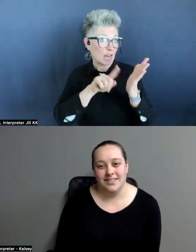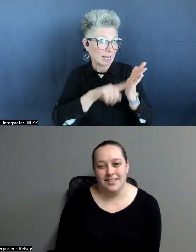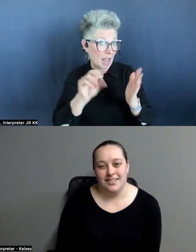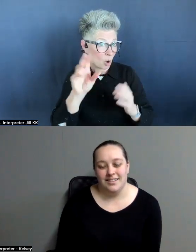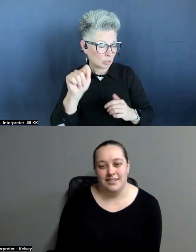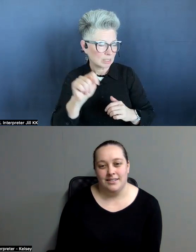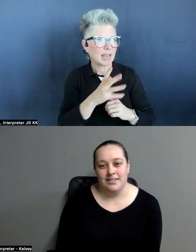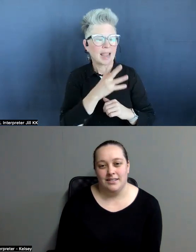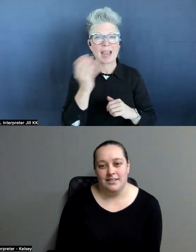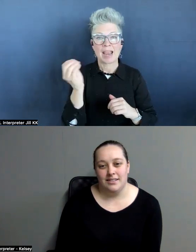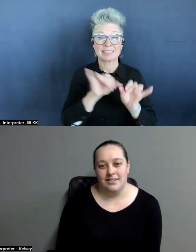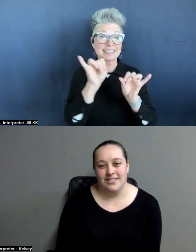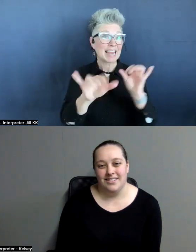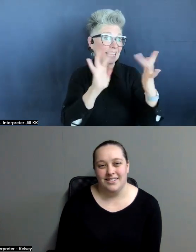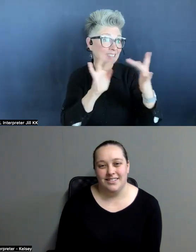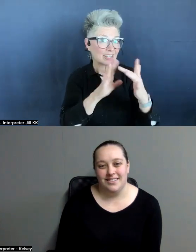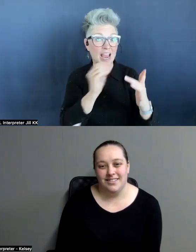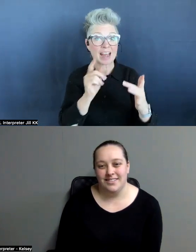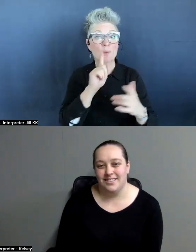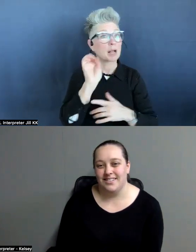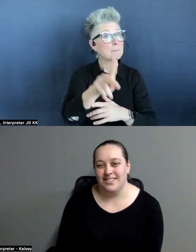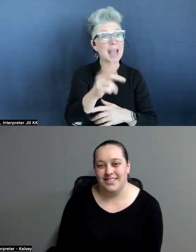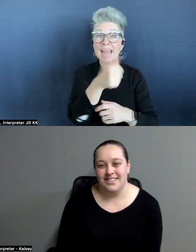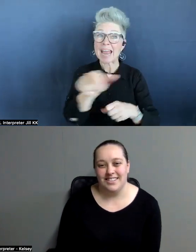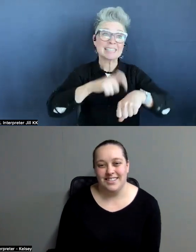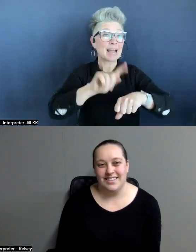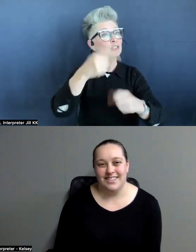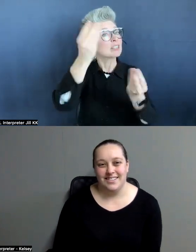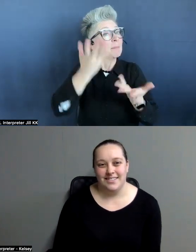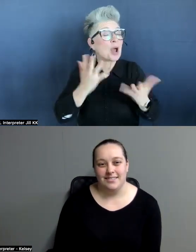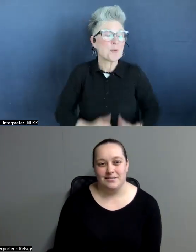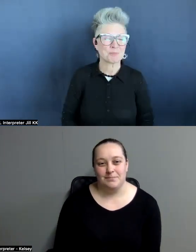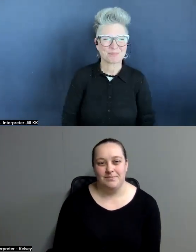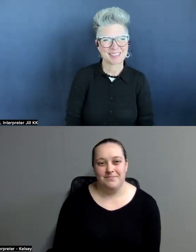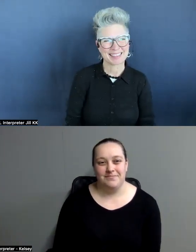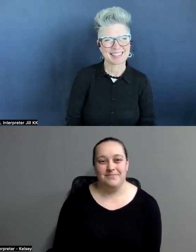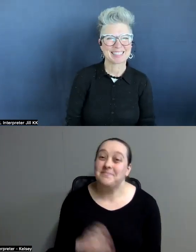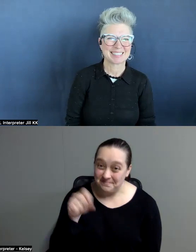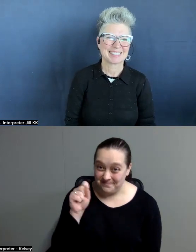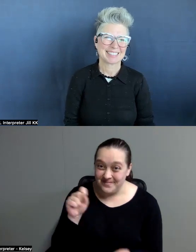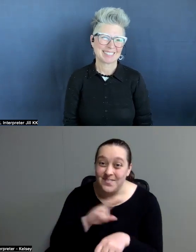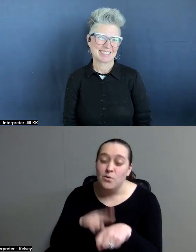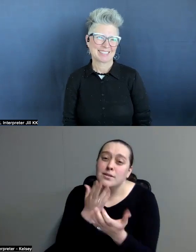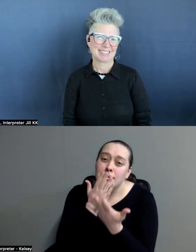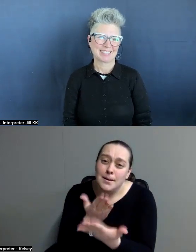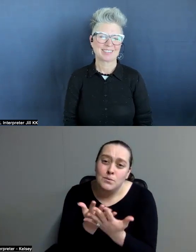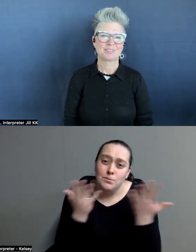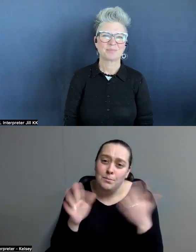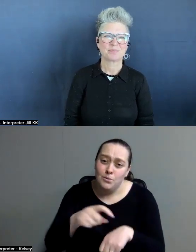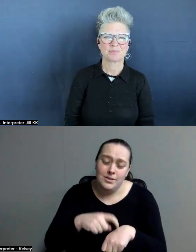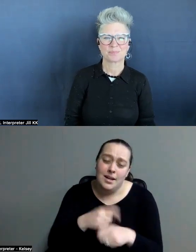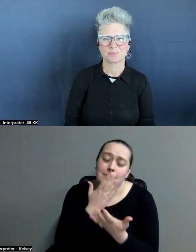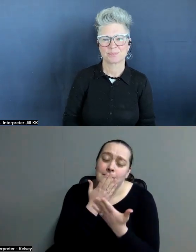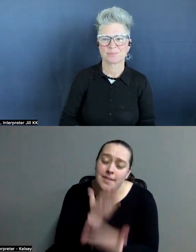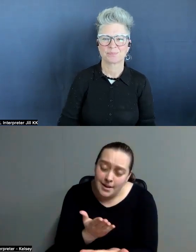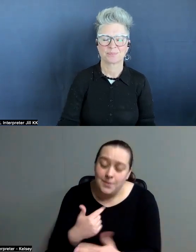and stay in touch. And I will come back anytime. You just let me know. Of course. Well, thank you for your time today. I'm